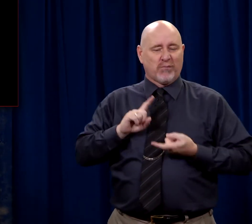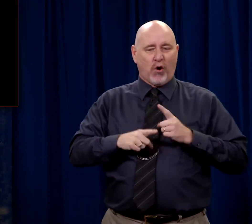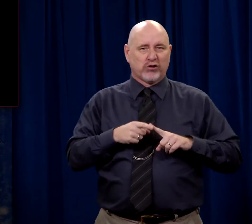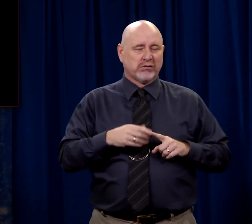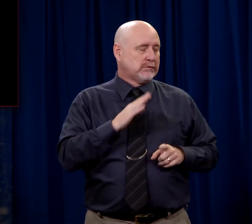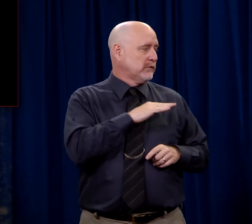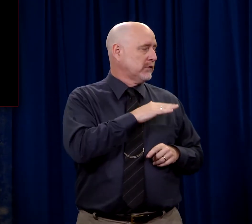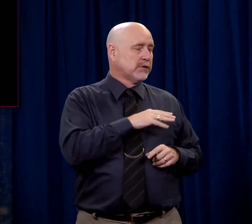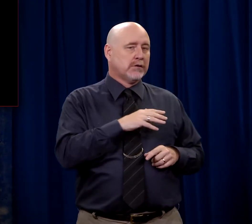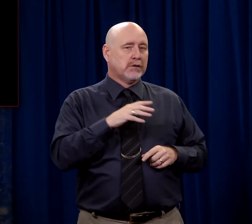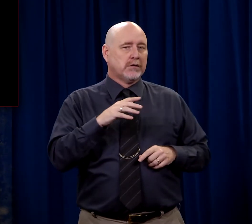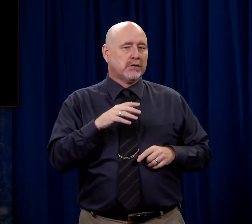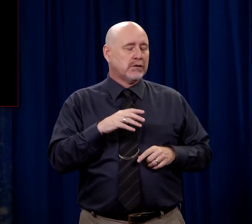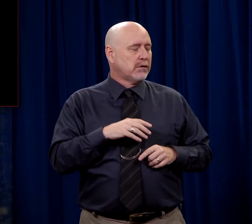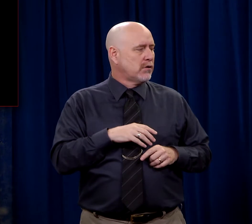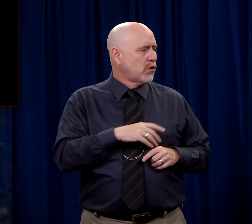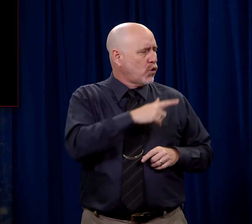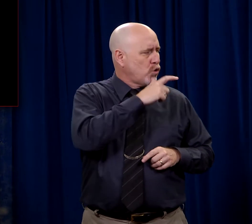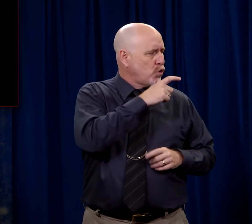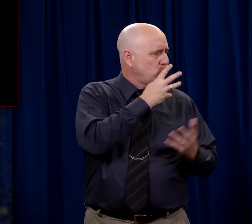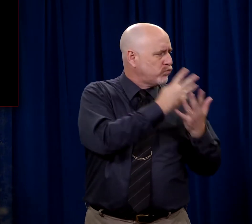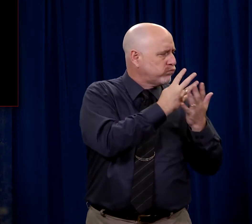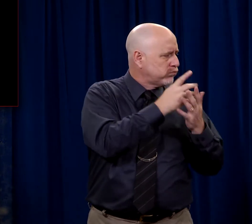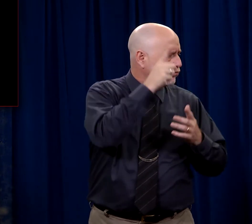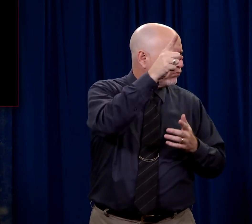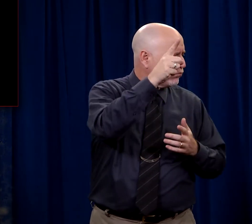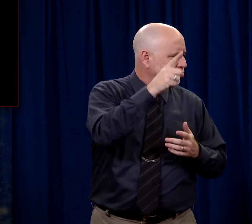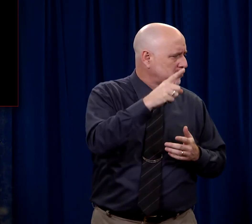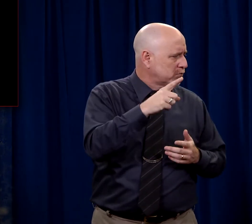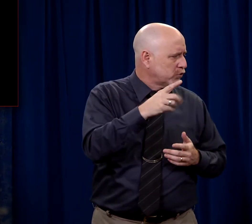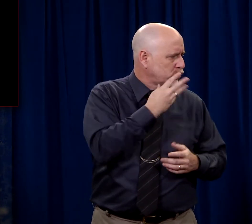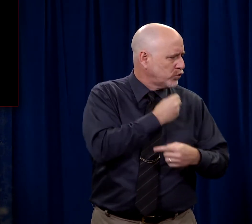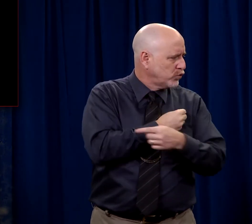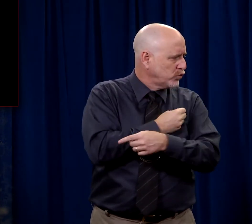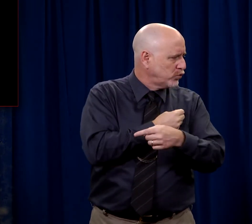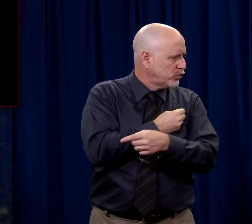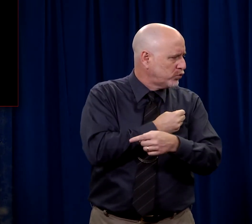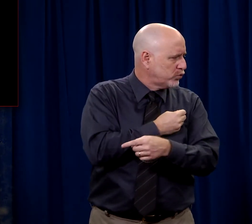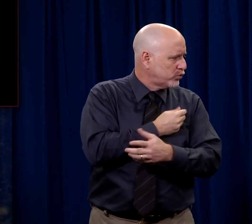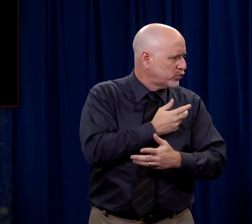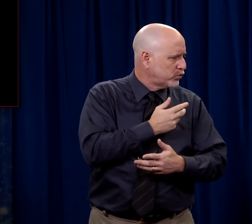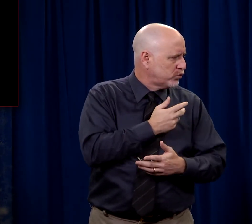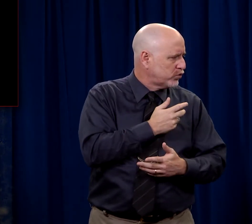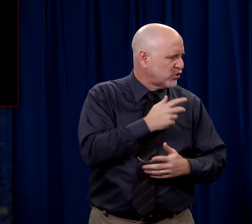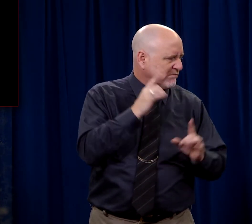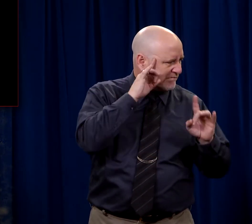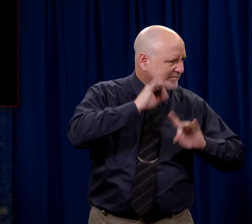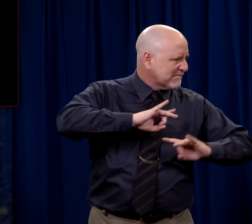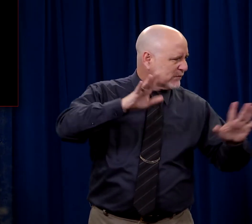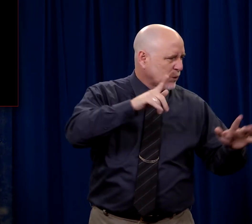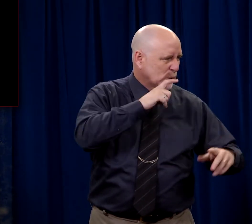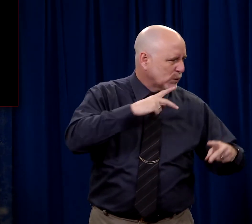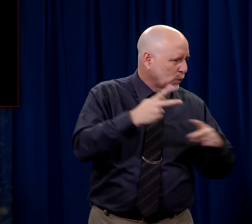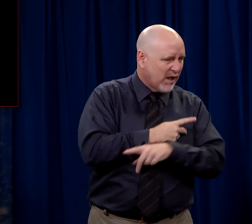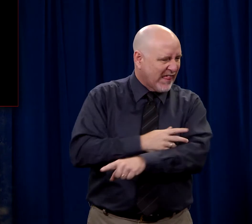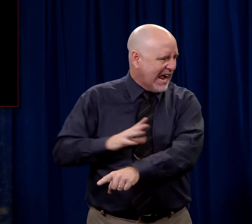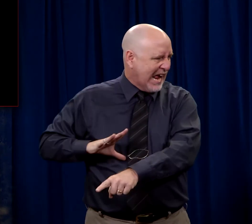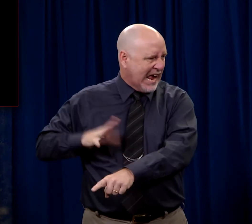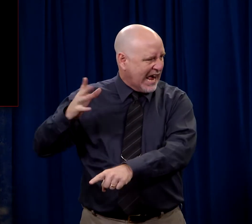partners there, He says, Who do we have incarcerated of the Jews that's the worst? Who do we have that they